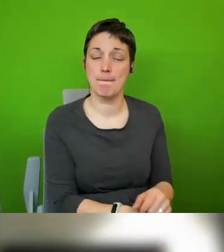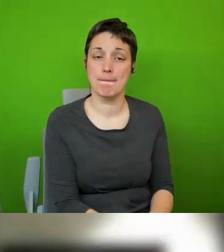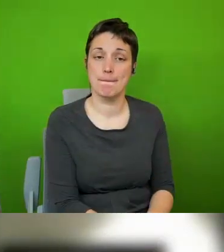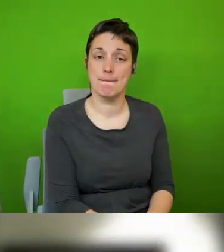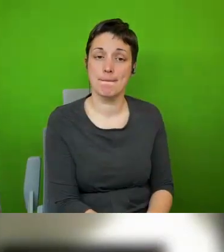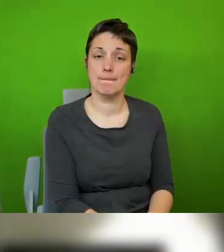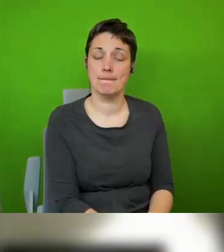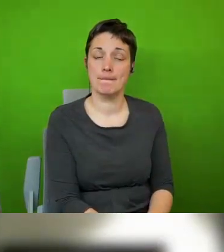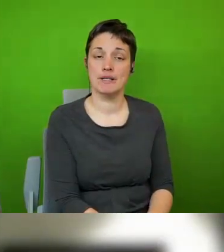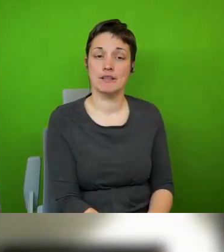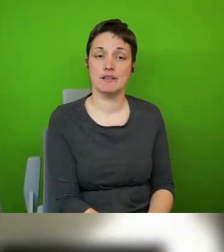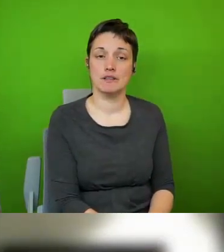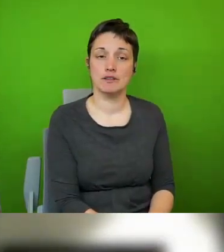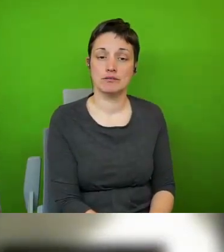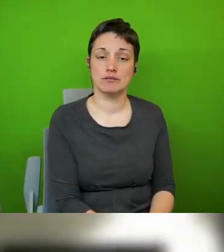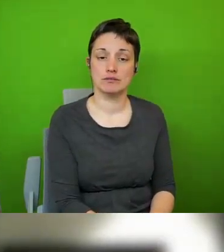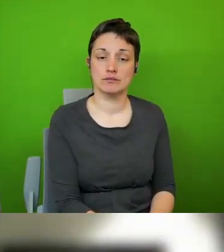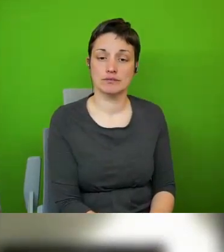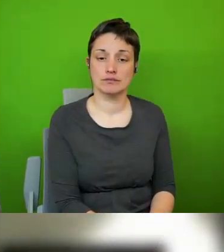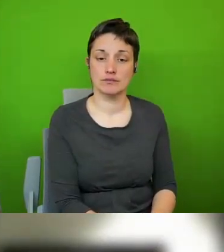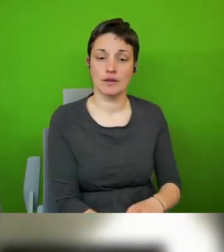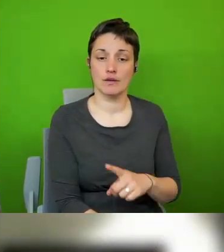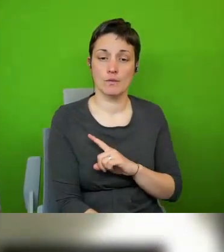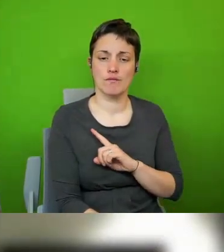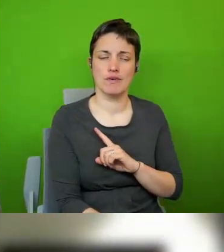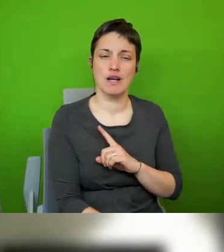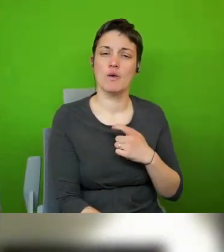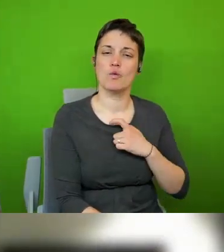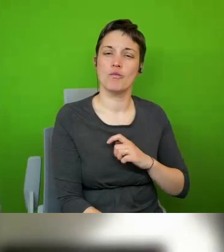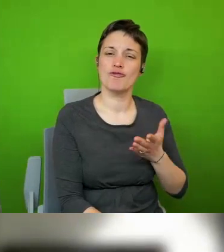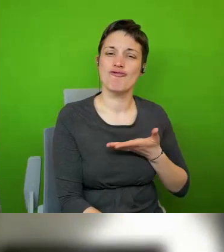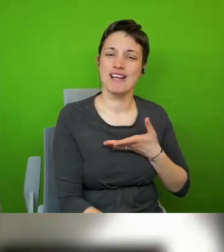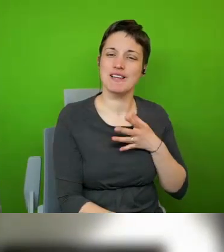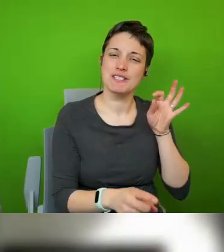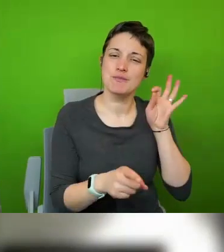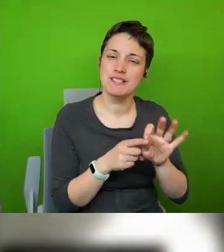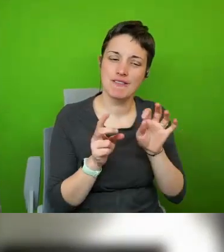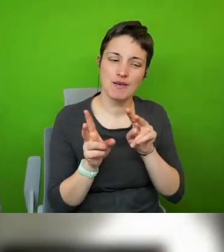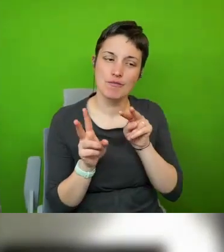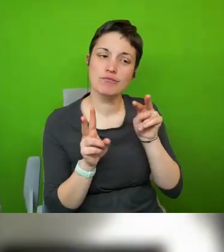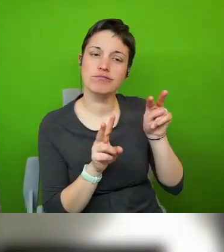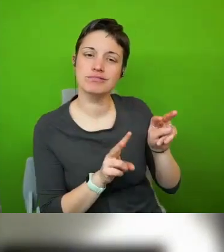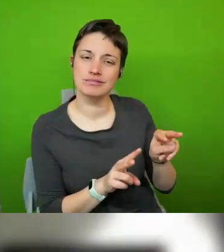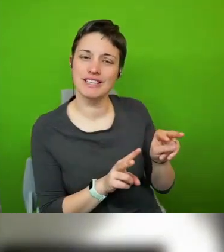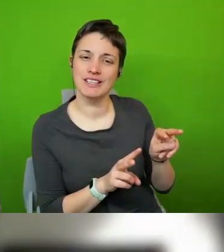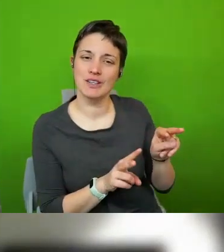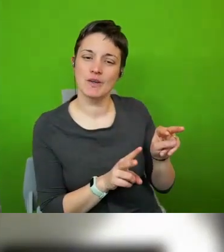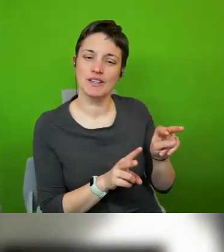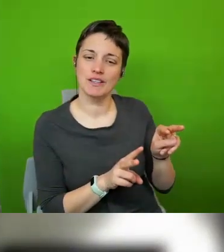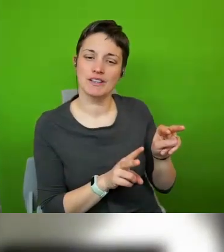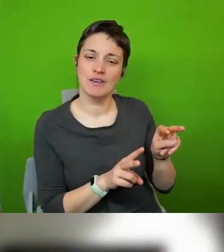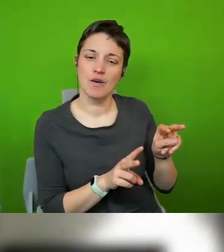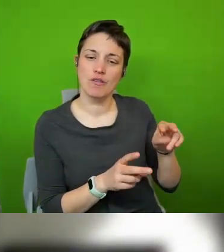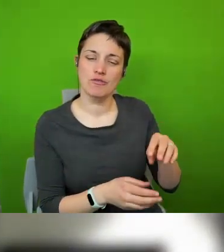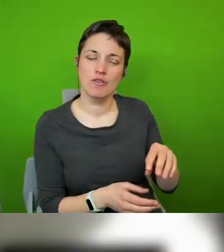it gives you know it is of course also a very distinct spin as uh sort of replicating something